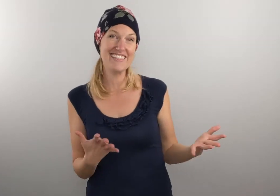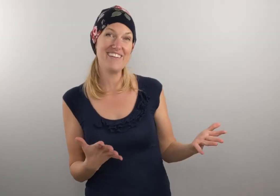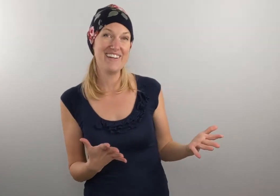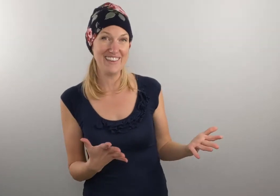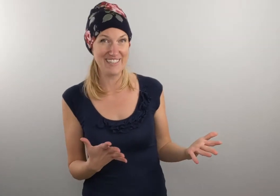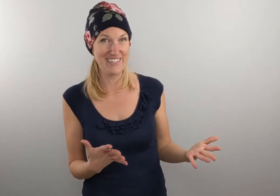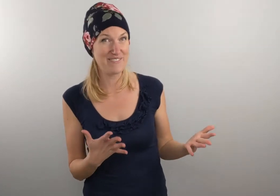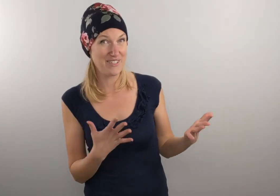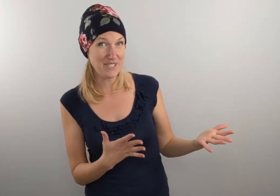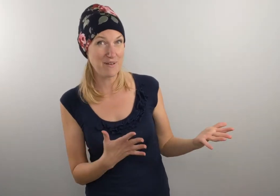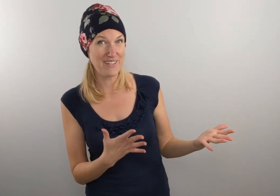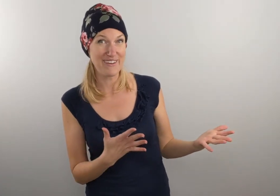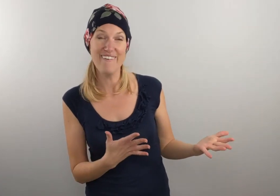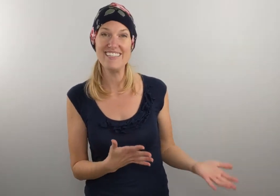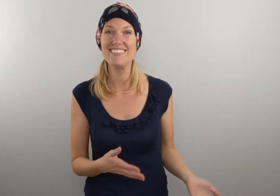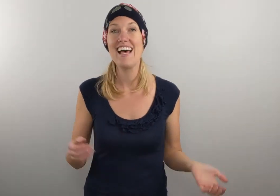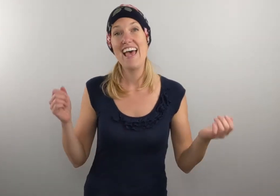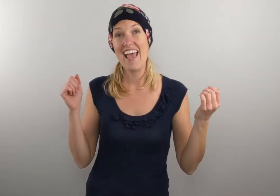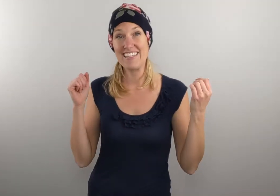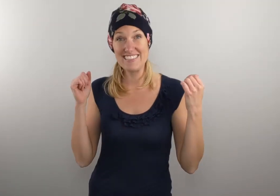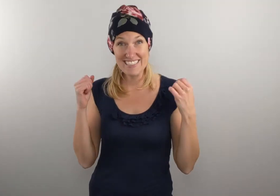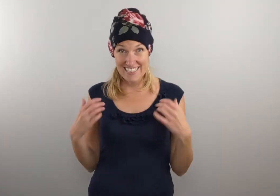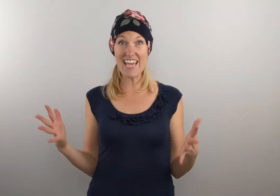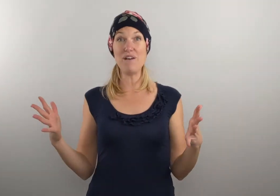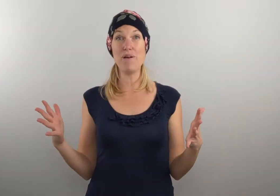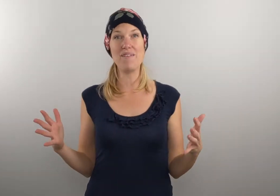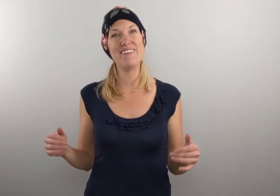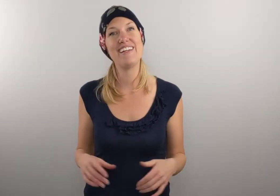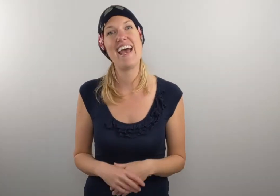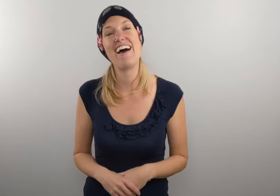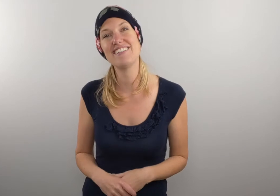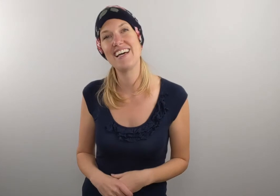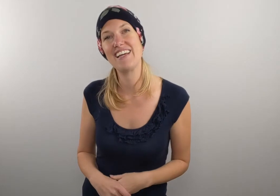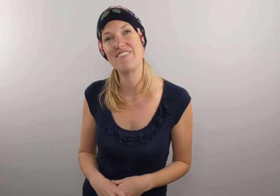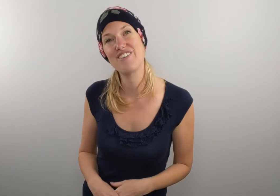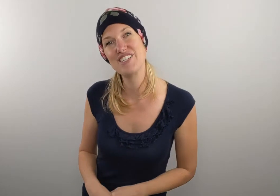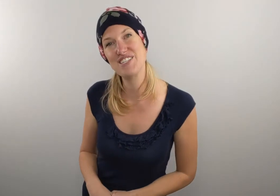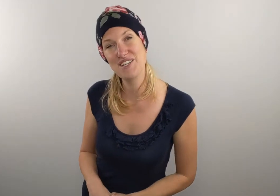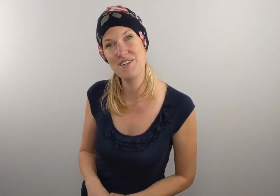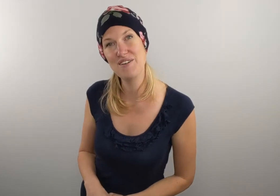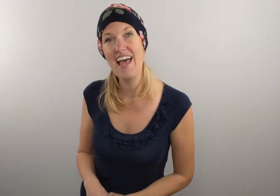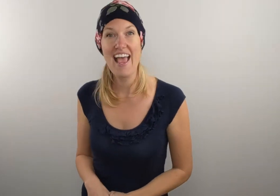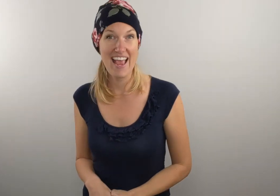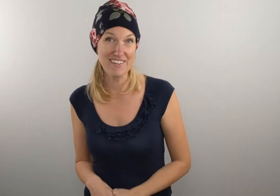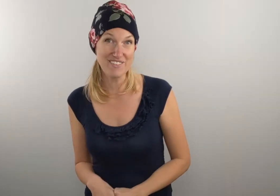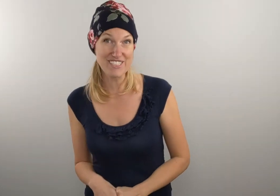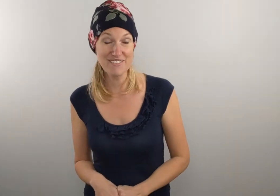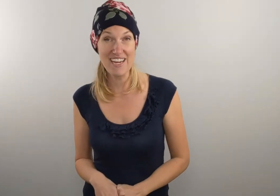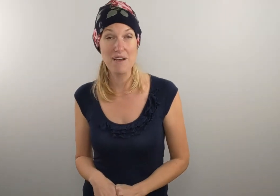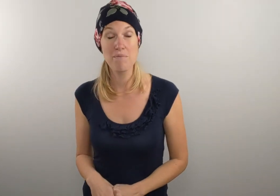we learned verse one in the chorus and today we are learning how to sign verse two and verse three. But